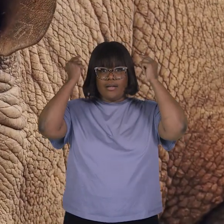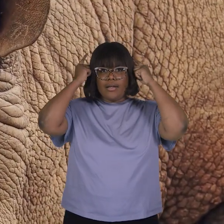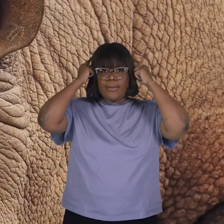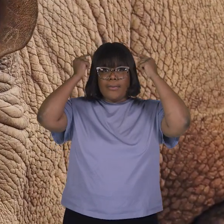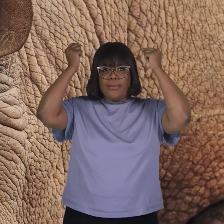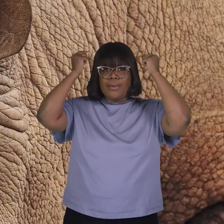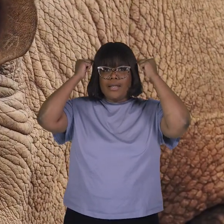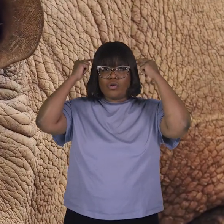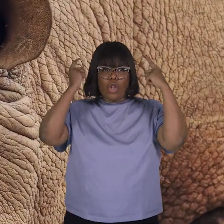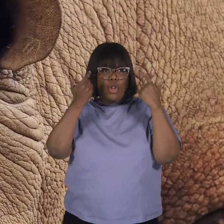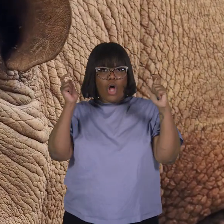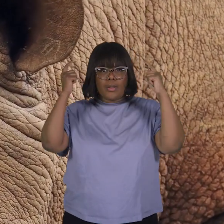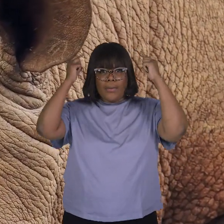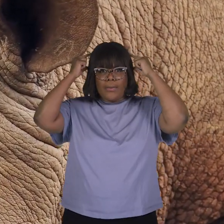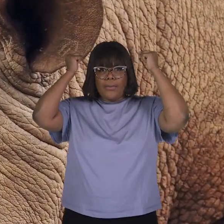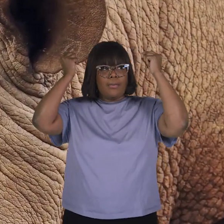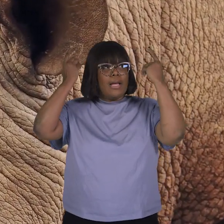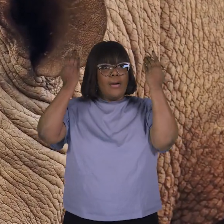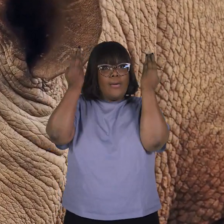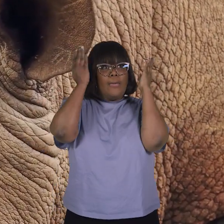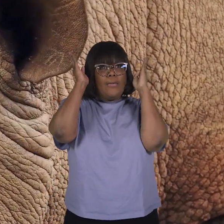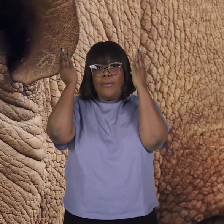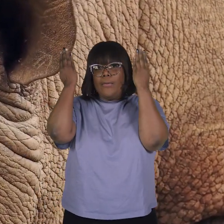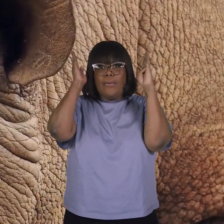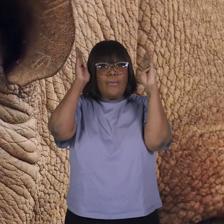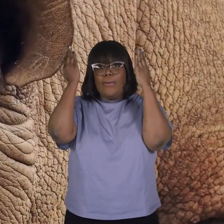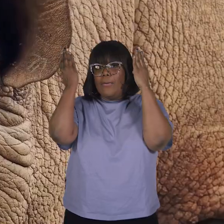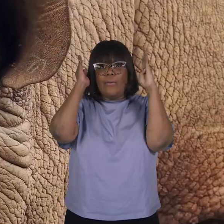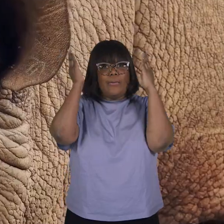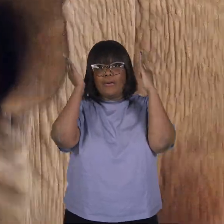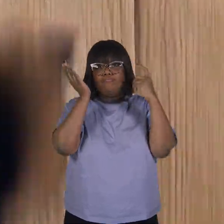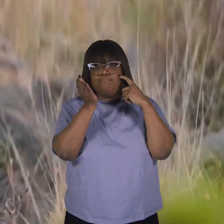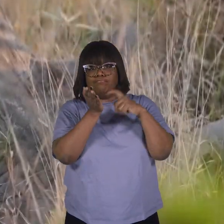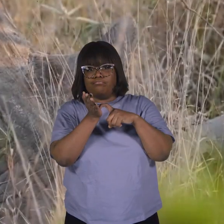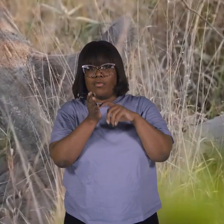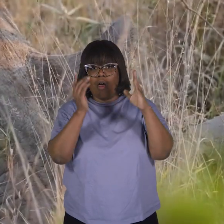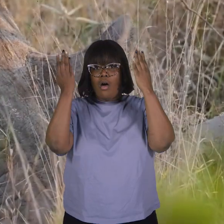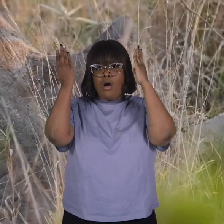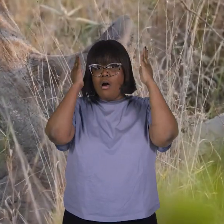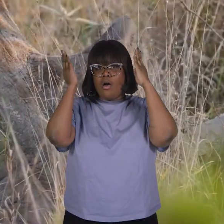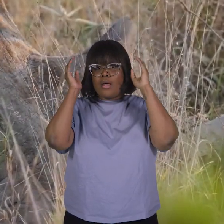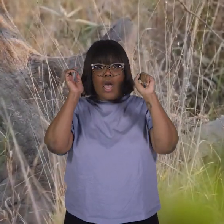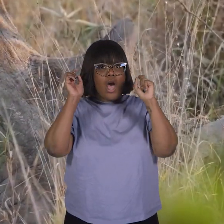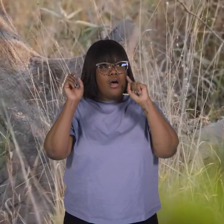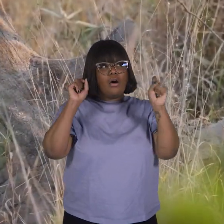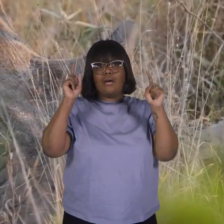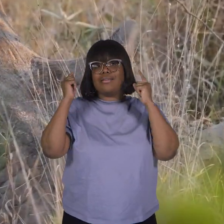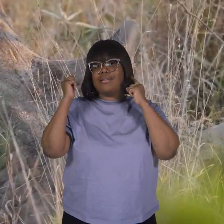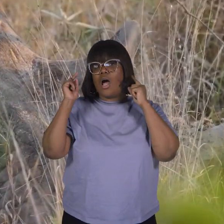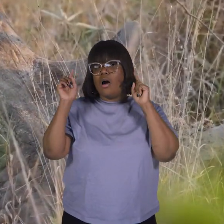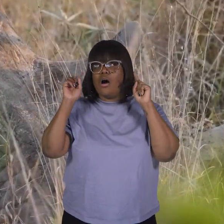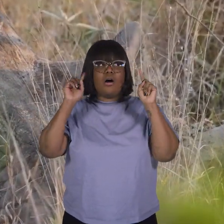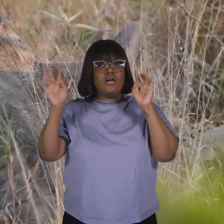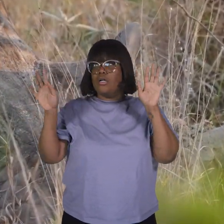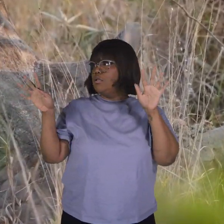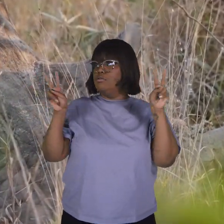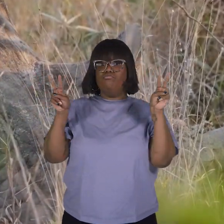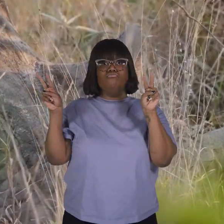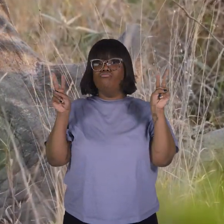expressive ears that can swivel in different directions. Their ears help them pick up sounds from their surroundings, alerting them